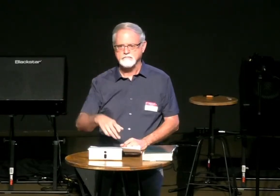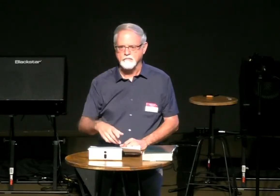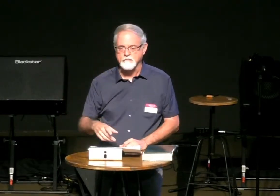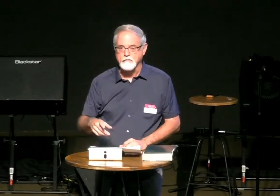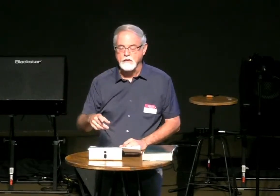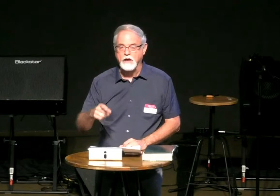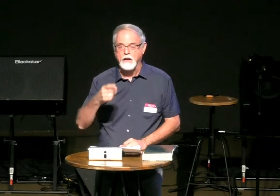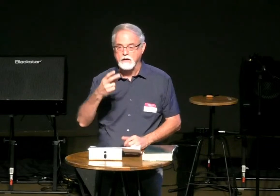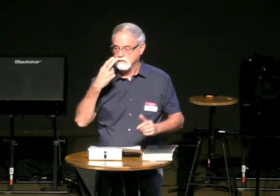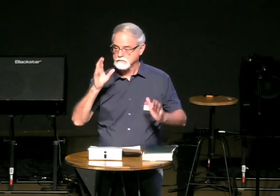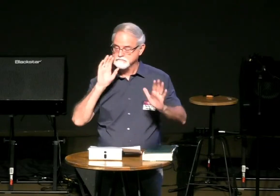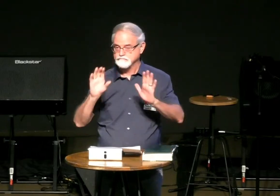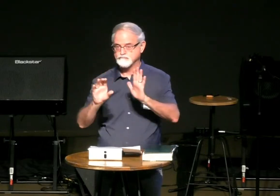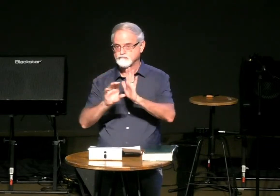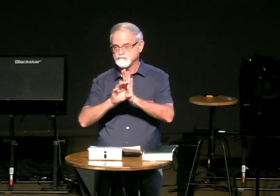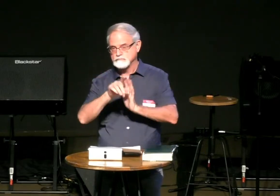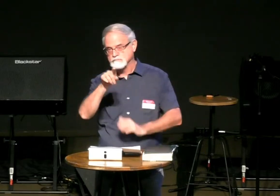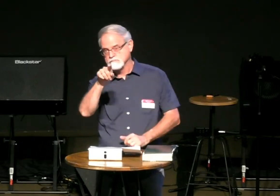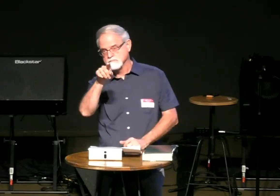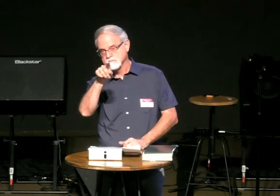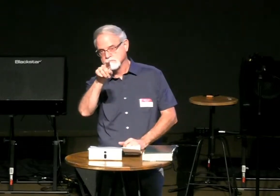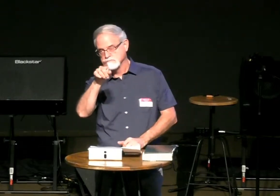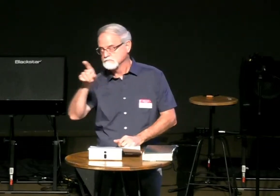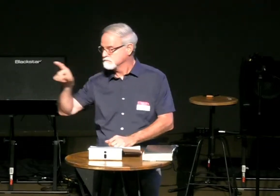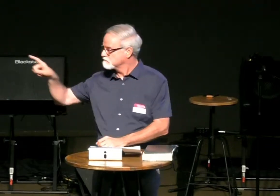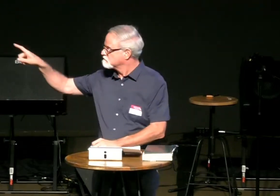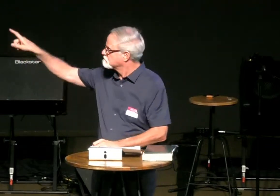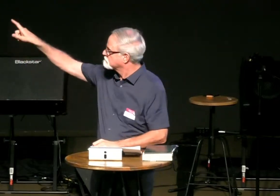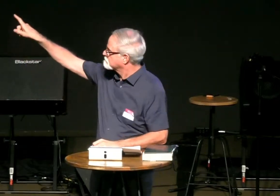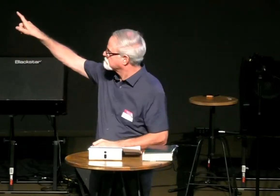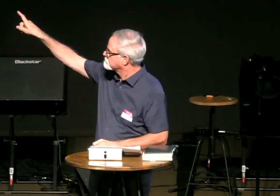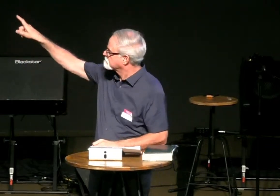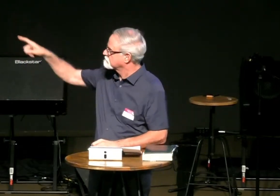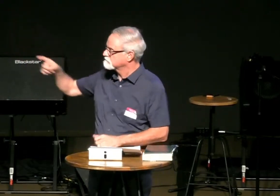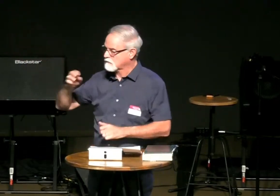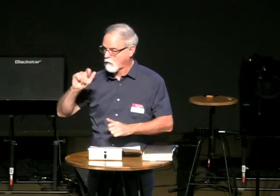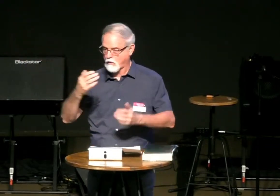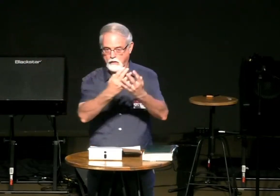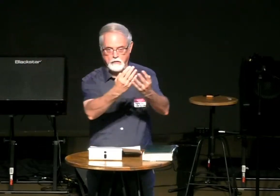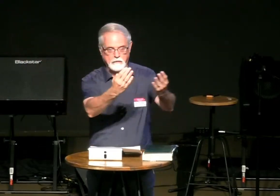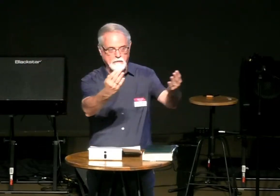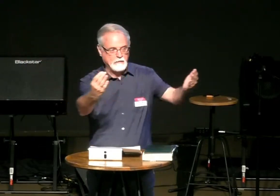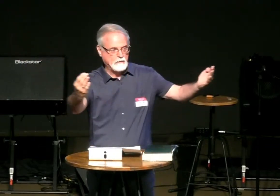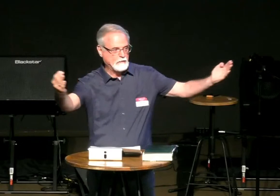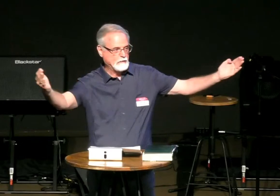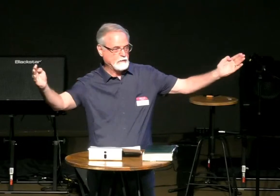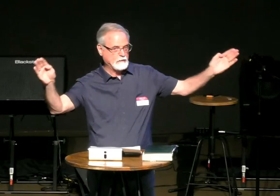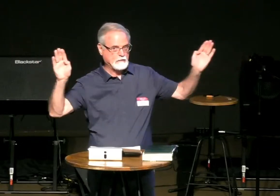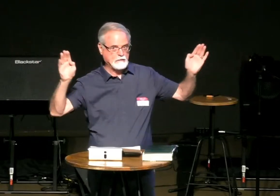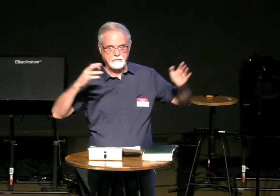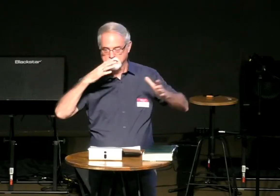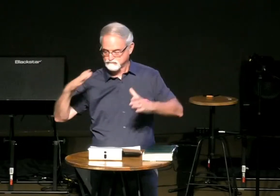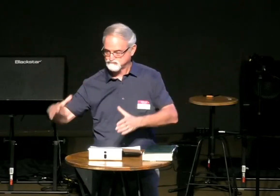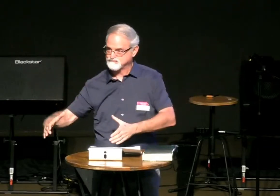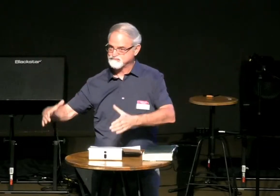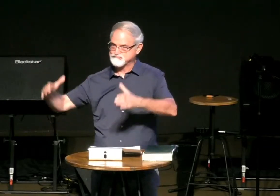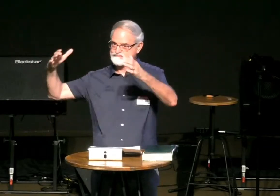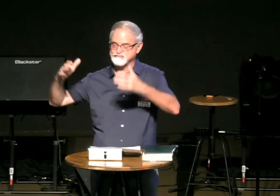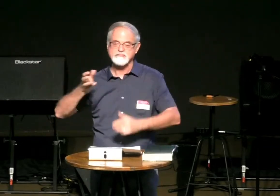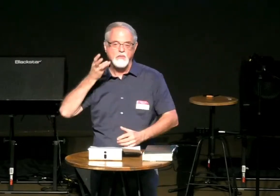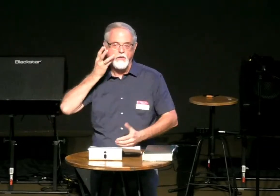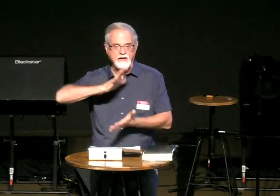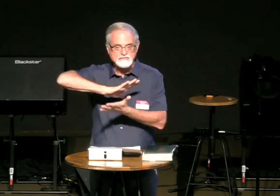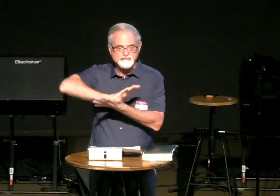perfect thank you now when it talks about the man this is a picture of what the vineyard might look like a big